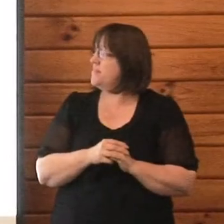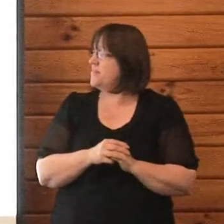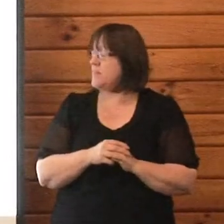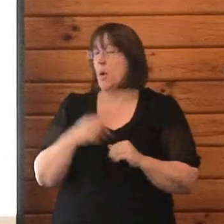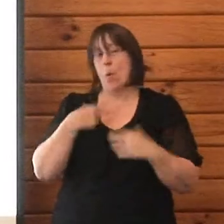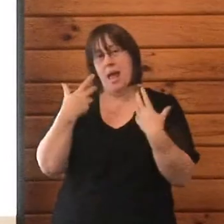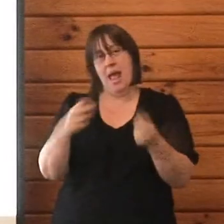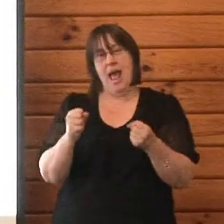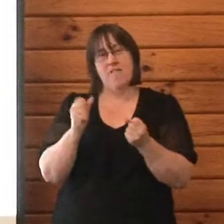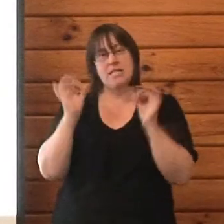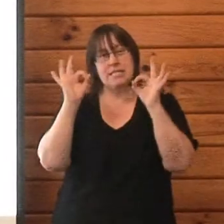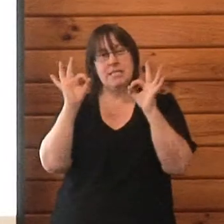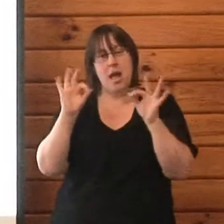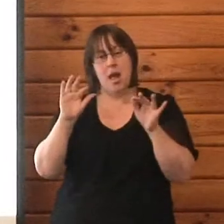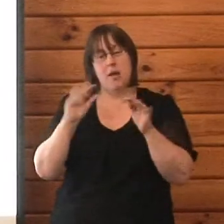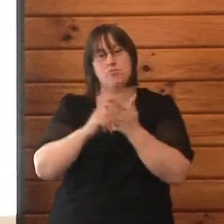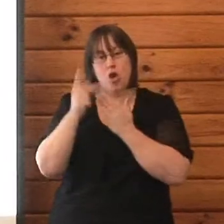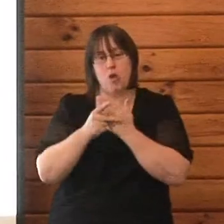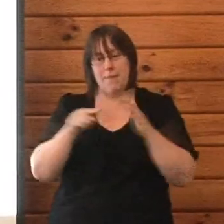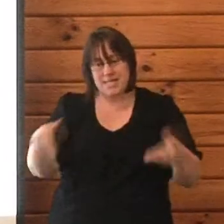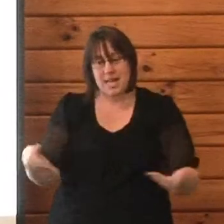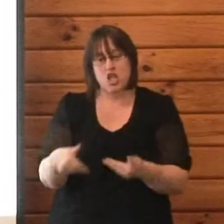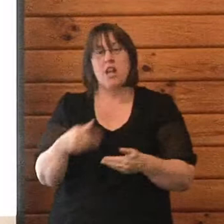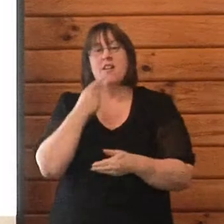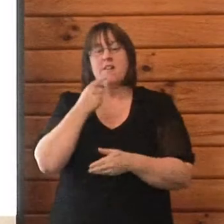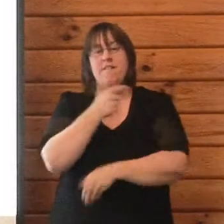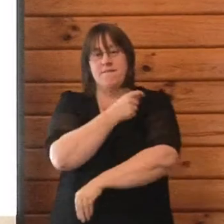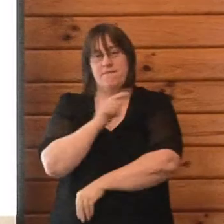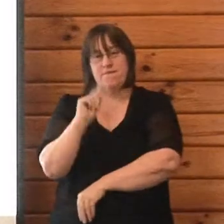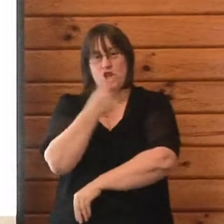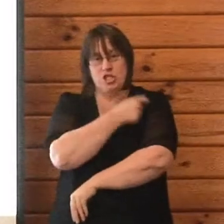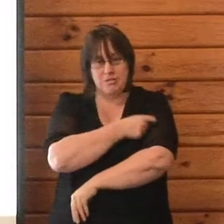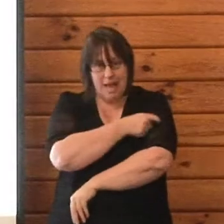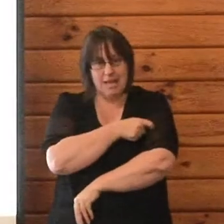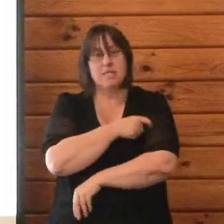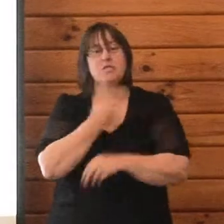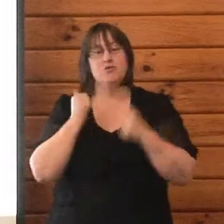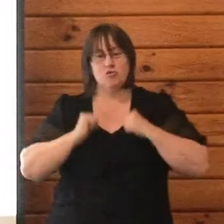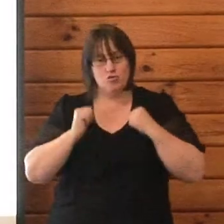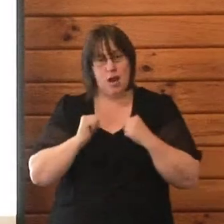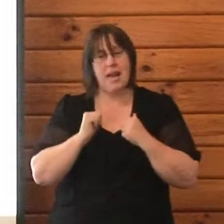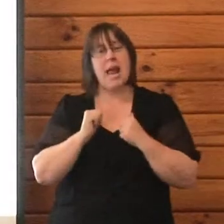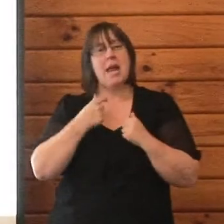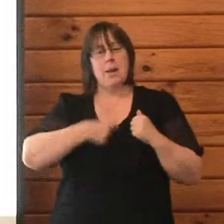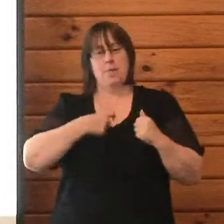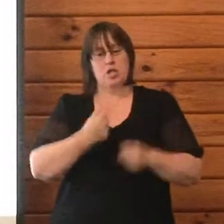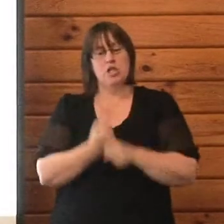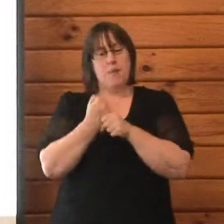first aid training, personal support training and these volunteers act in a variety of